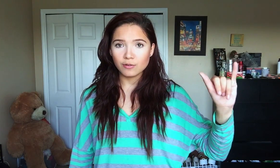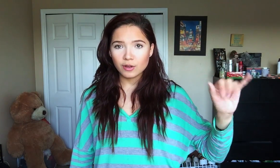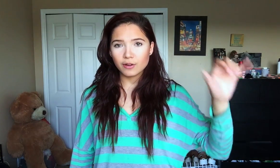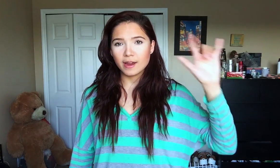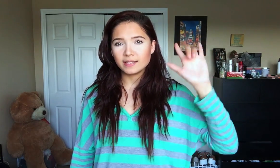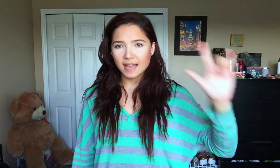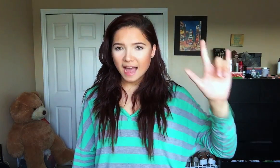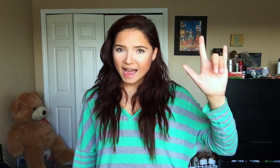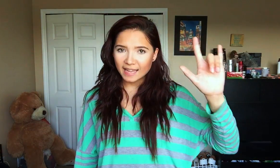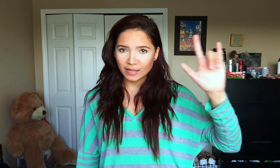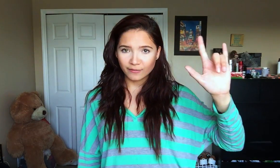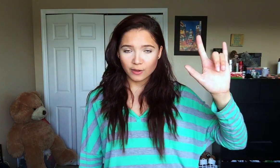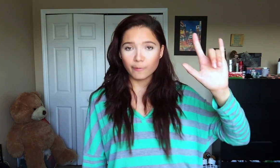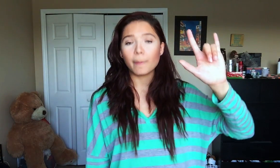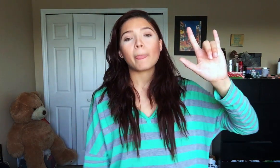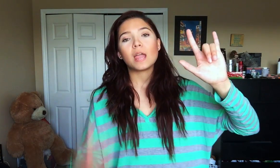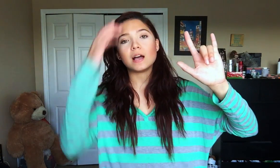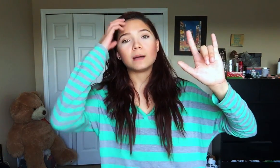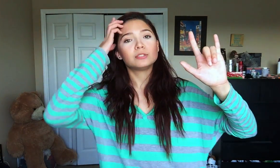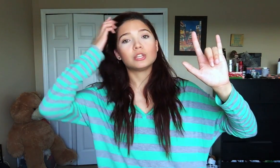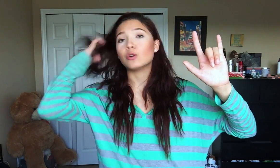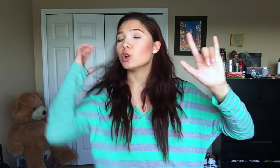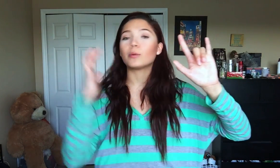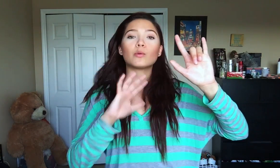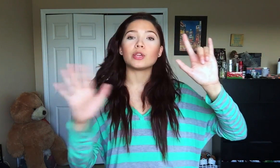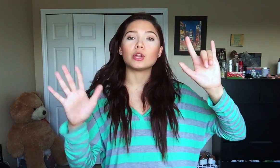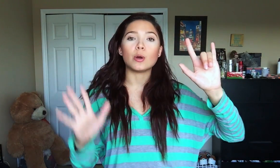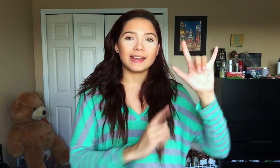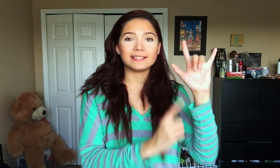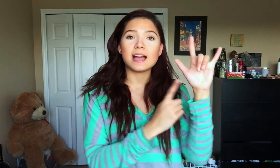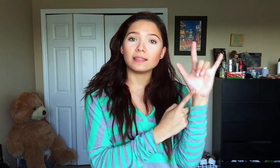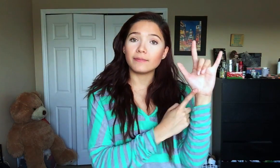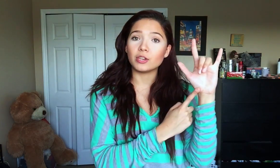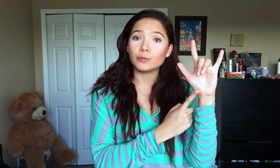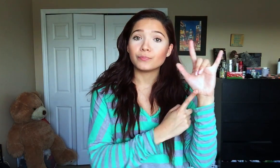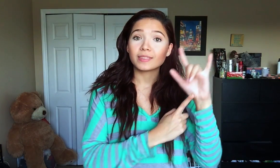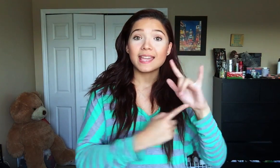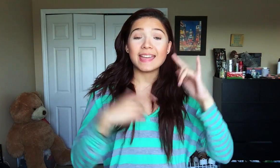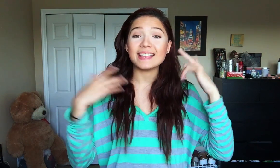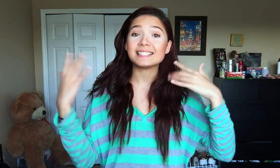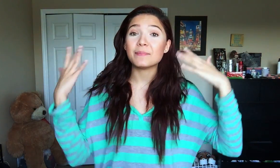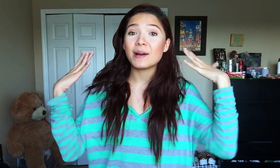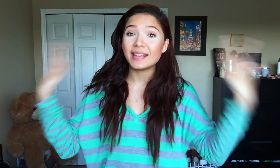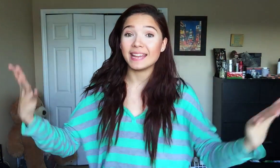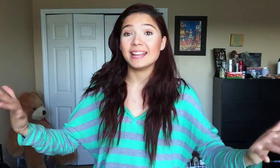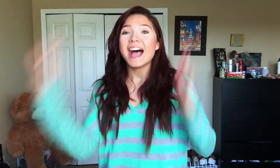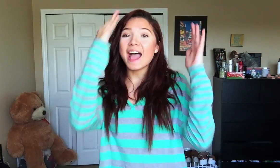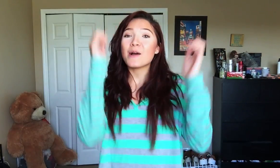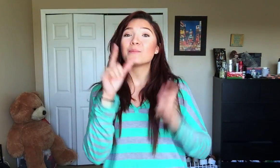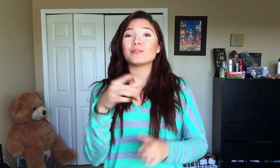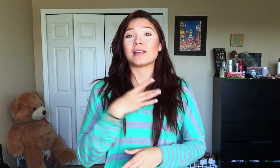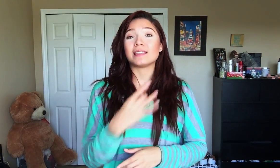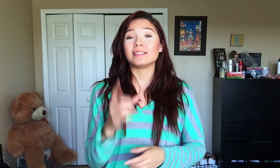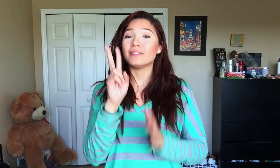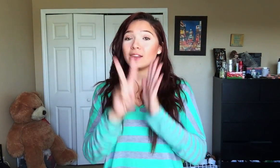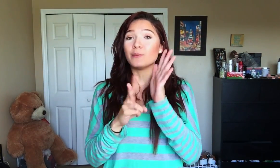great I love you um so no matter where you go it is I love you and that's about it I hope you liked the video